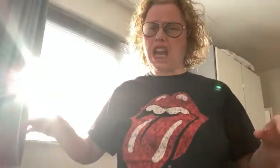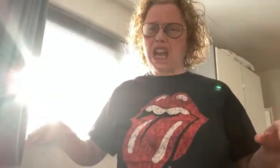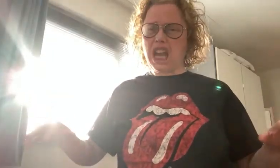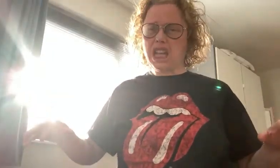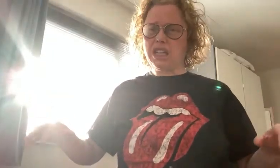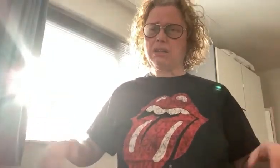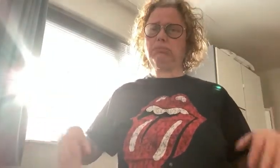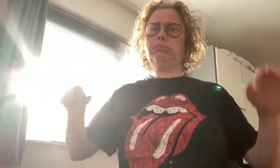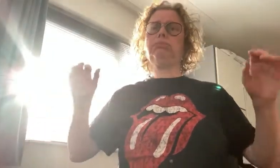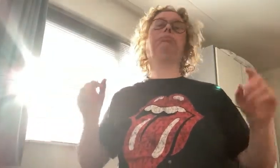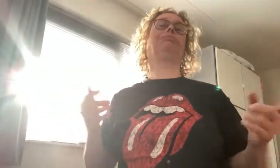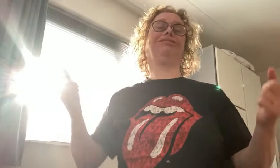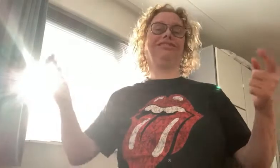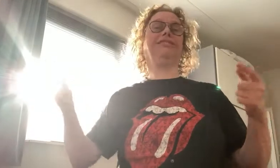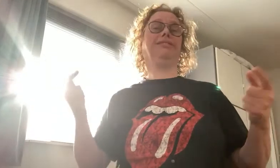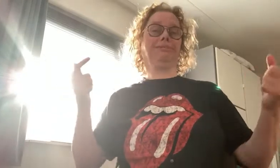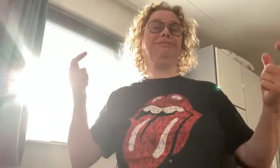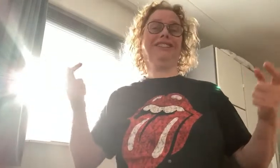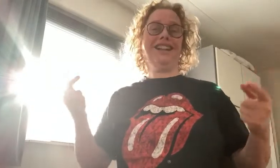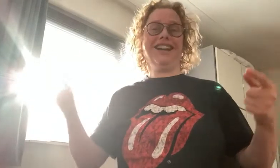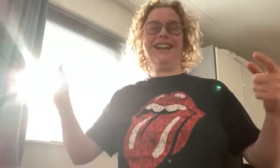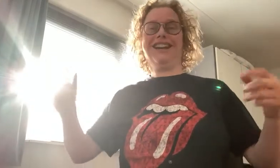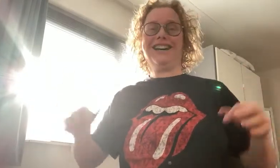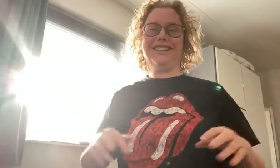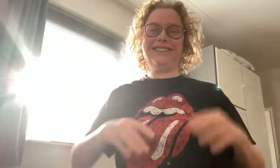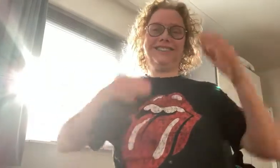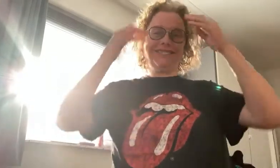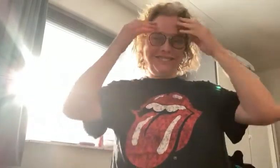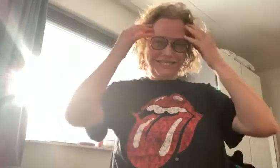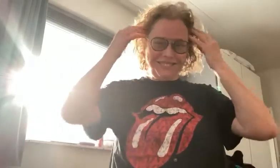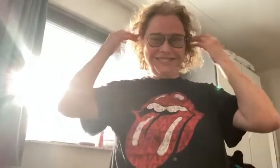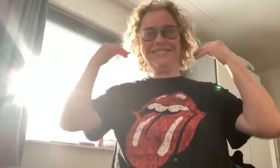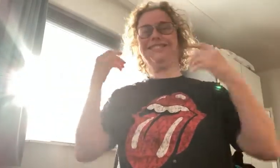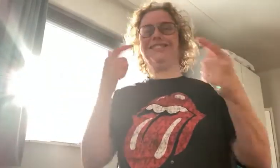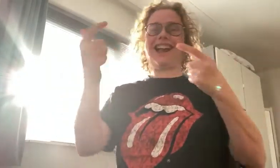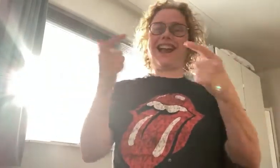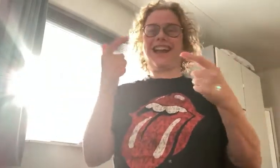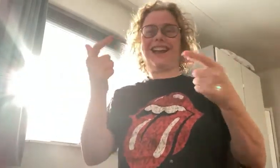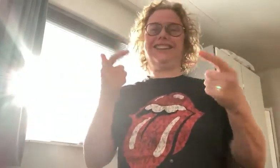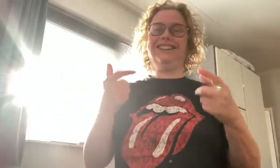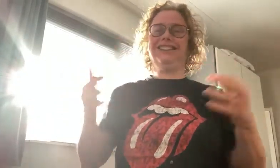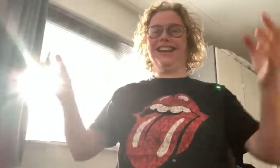Yeah, yeah.